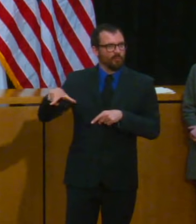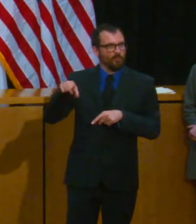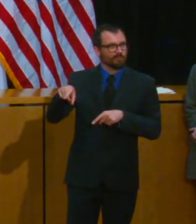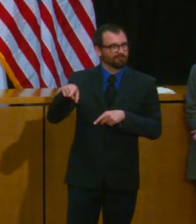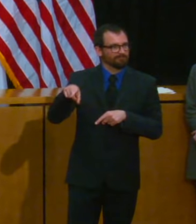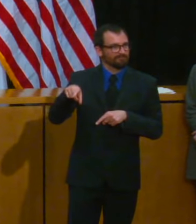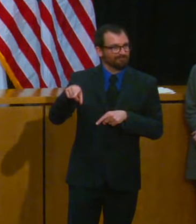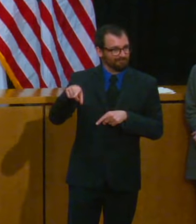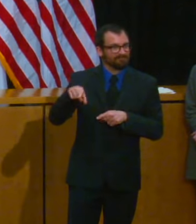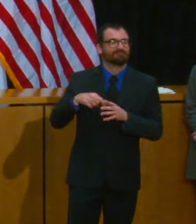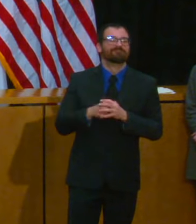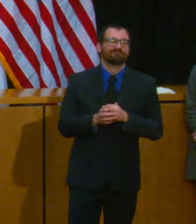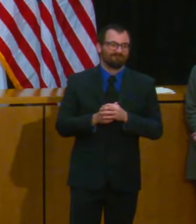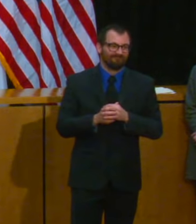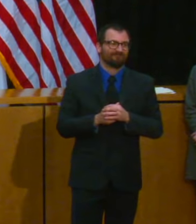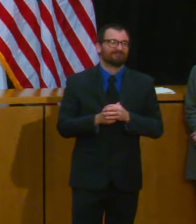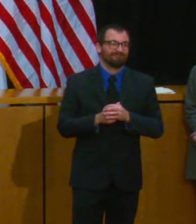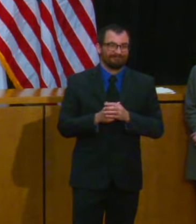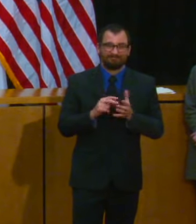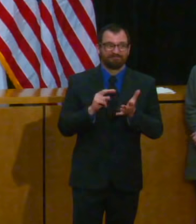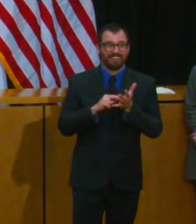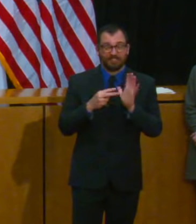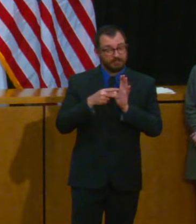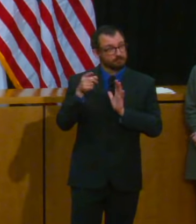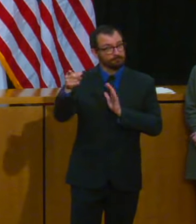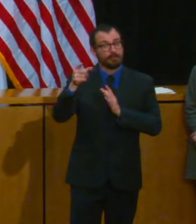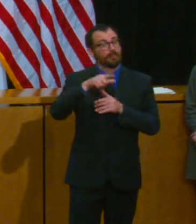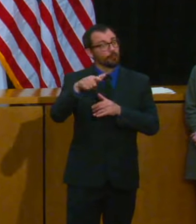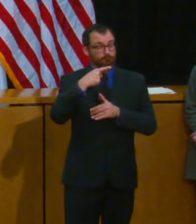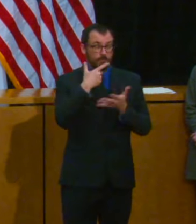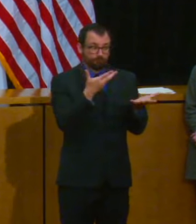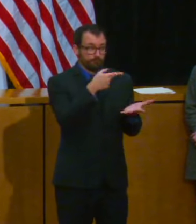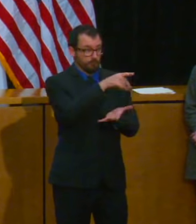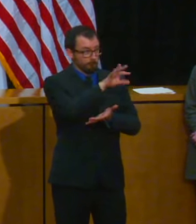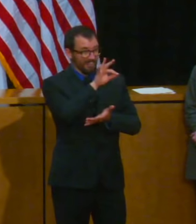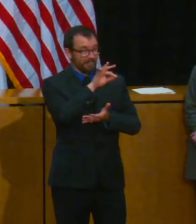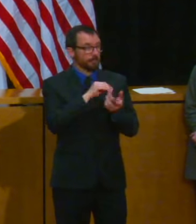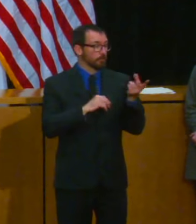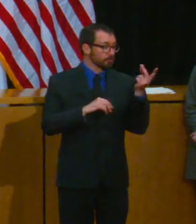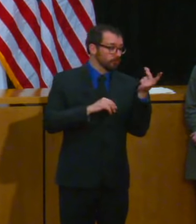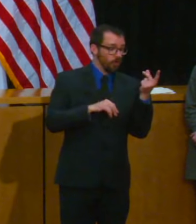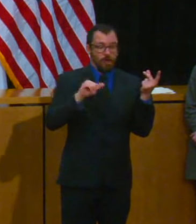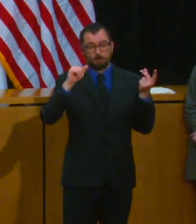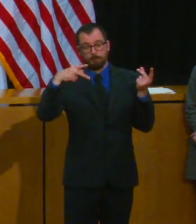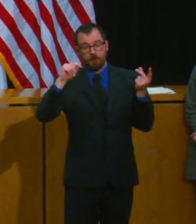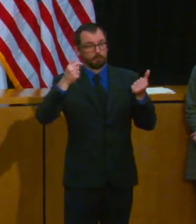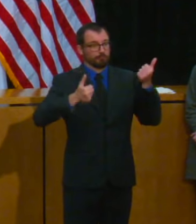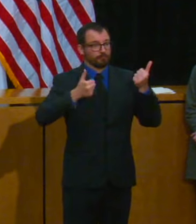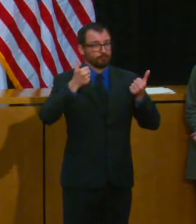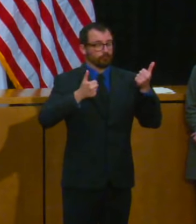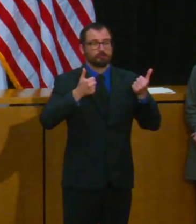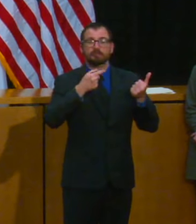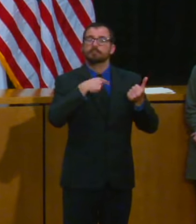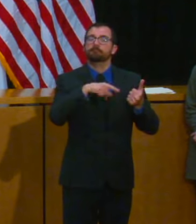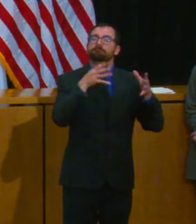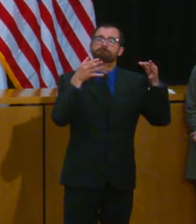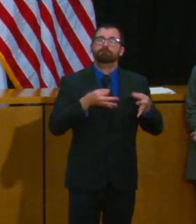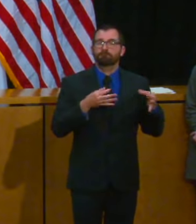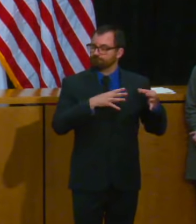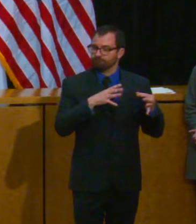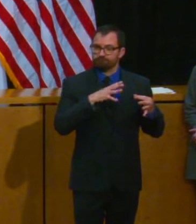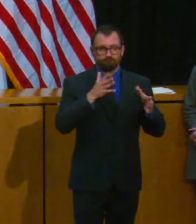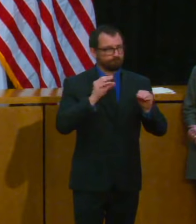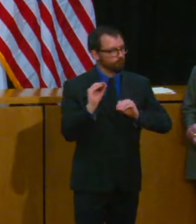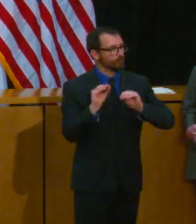or they had to move and at that point in time they decided that they would go buy a they would get a series of